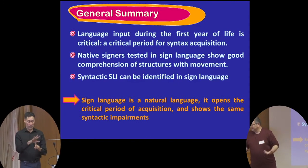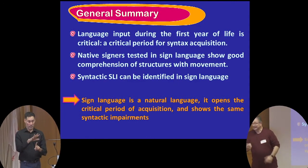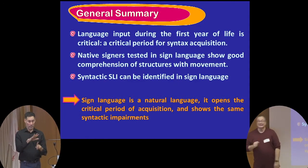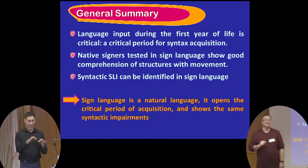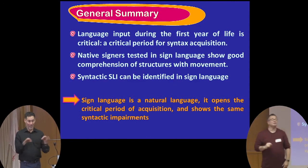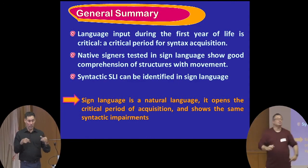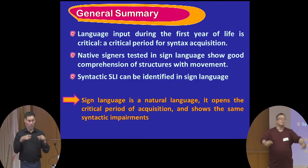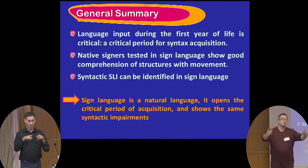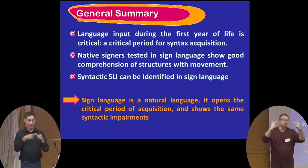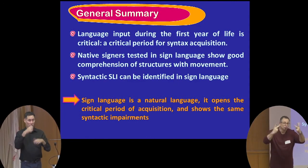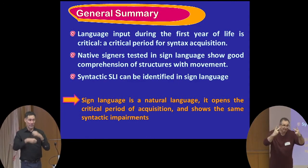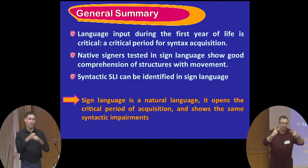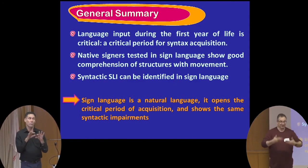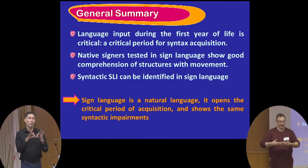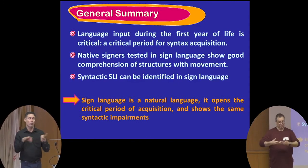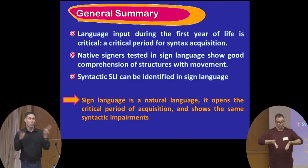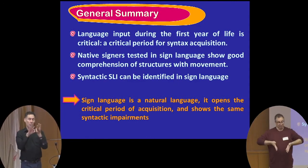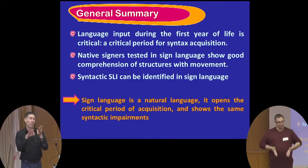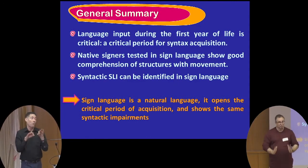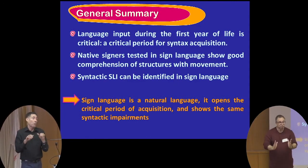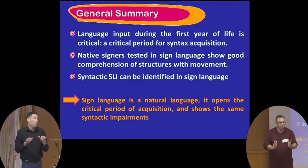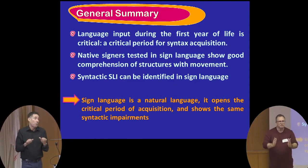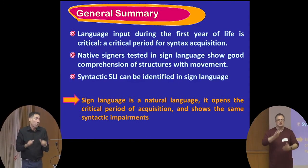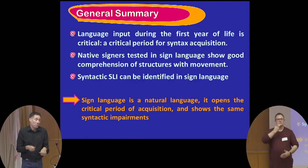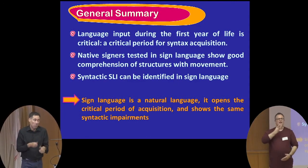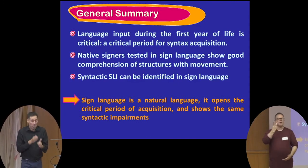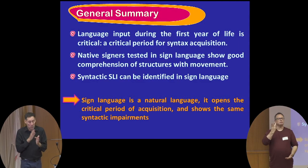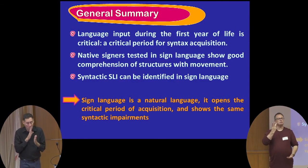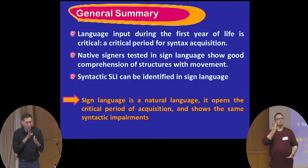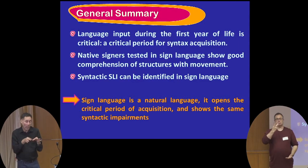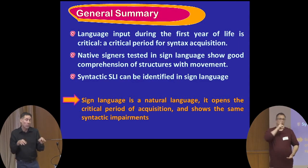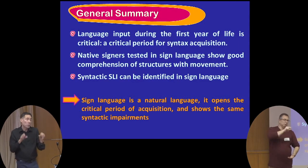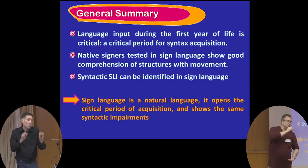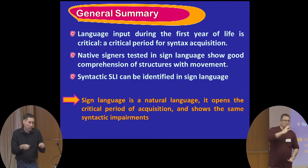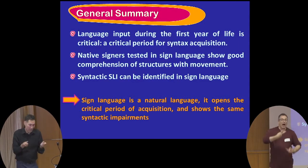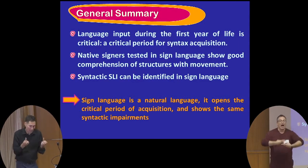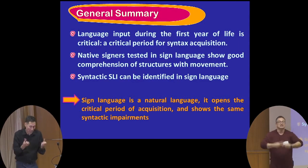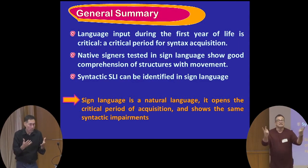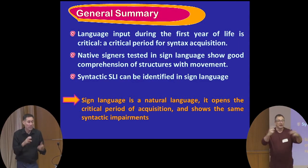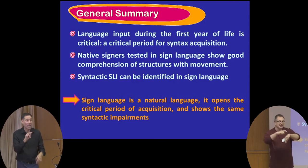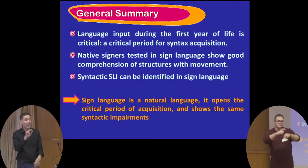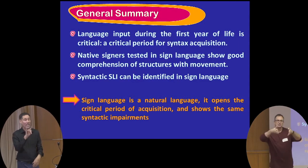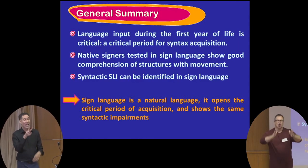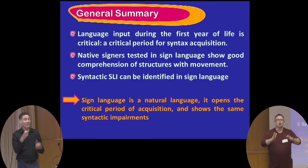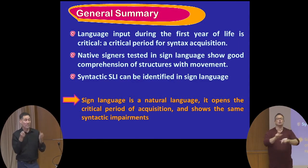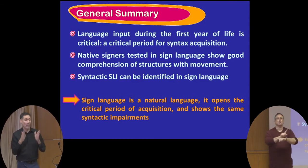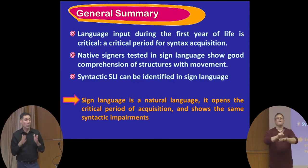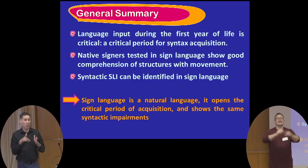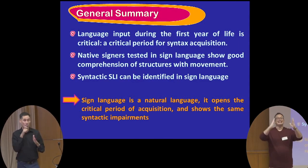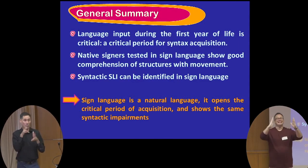crucial. It could be spoken language, but it could be sign language. And native signers who receive sign language from birth